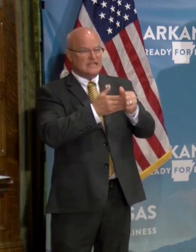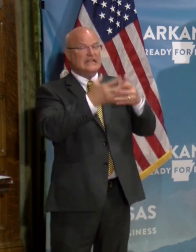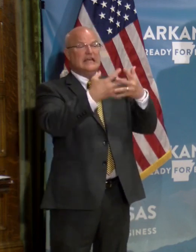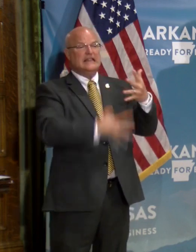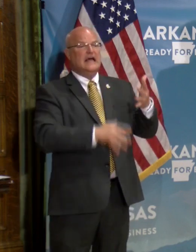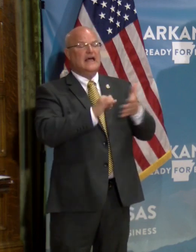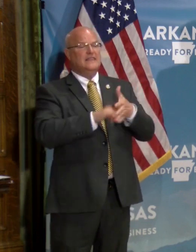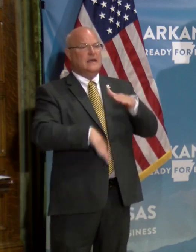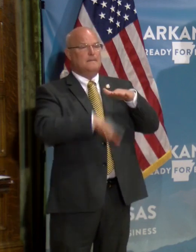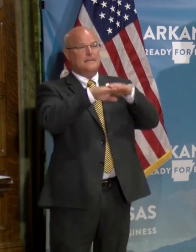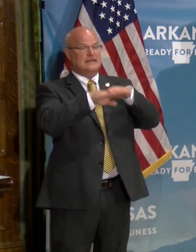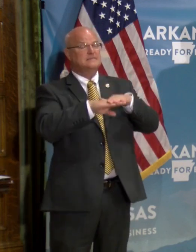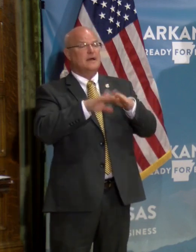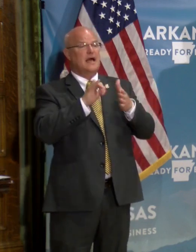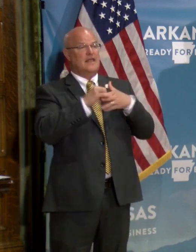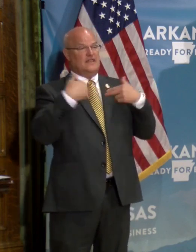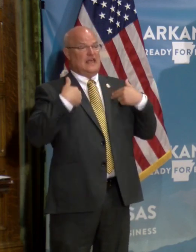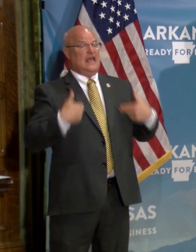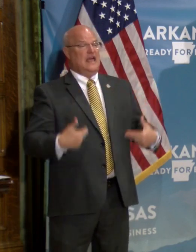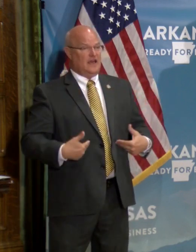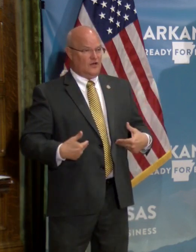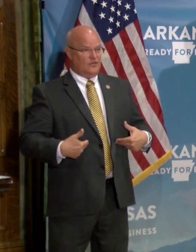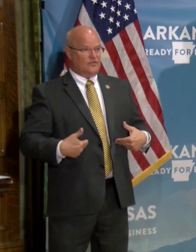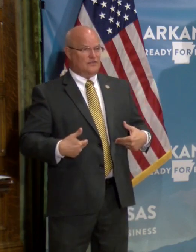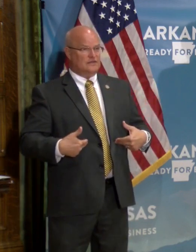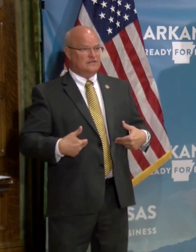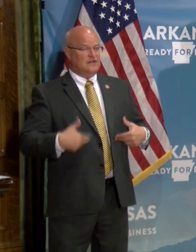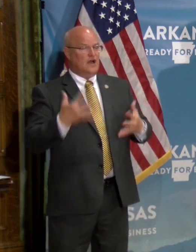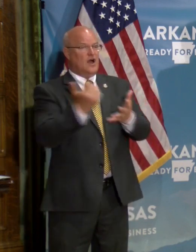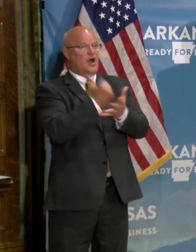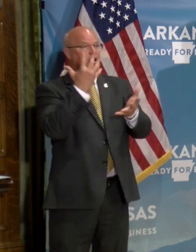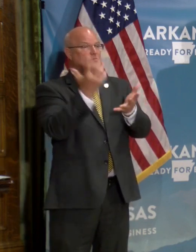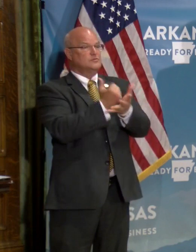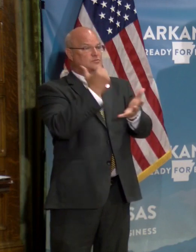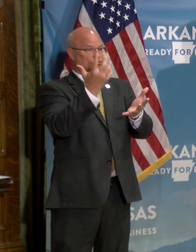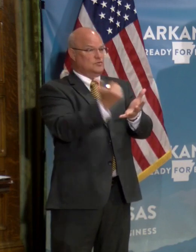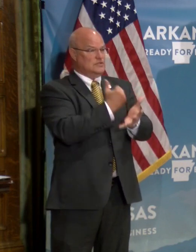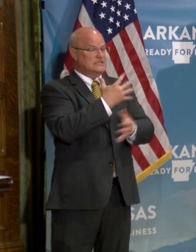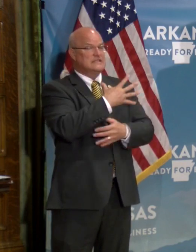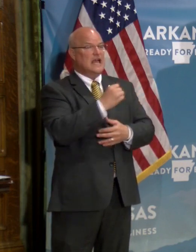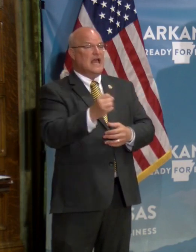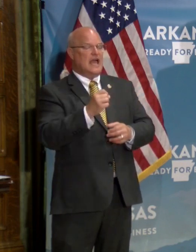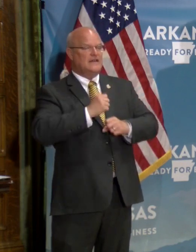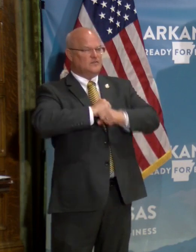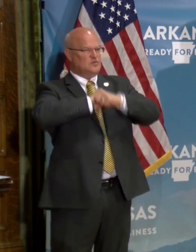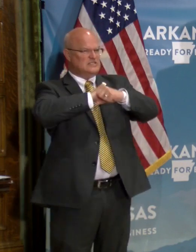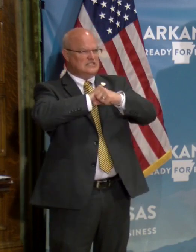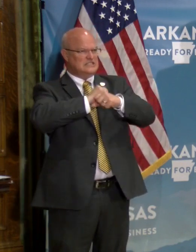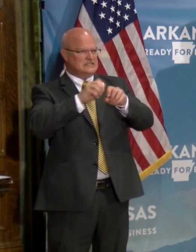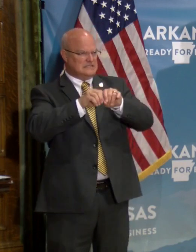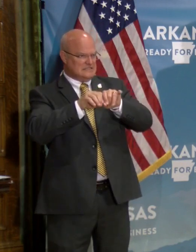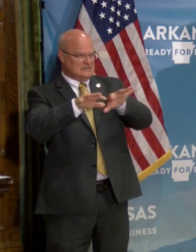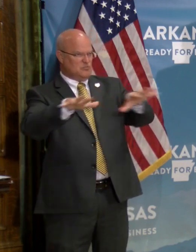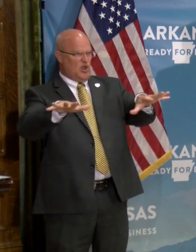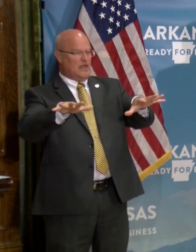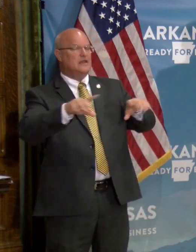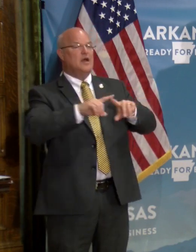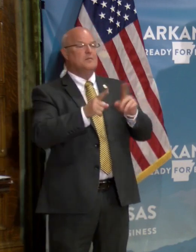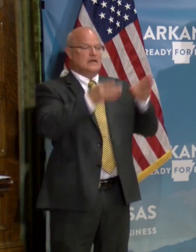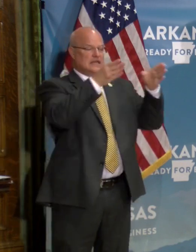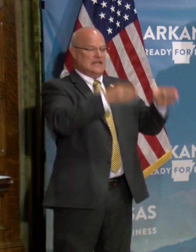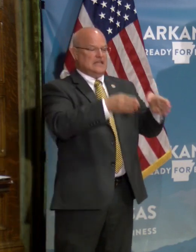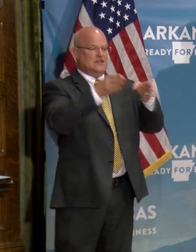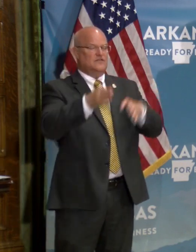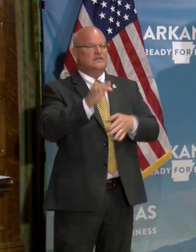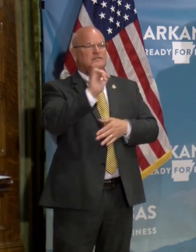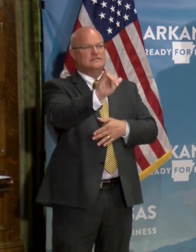that maximize the health, uh, opportunities and the resistance to the spread. But individuals